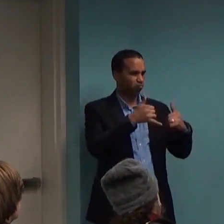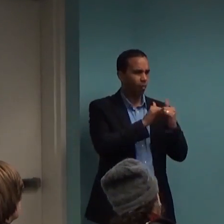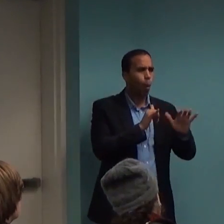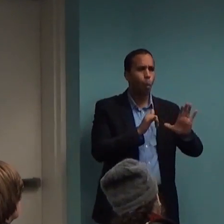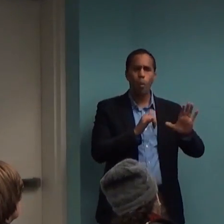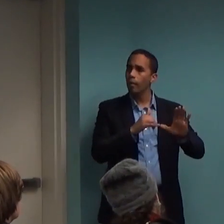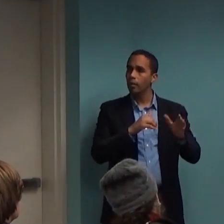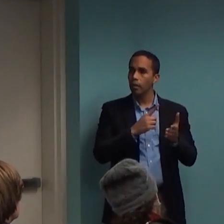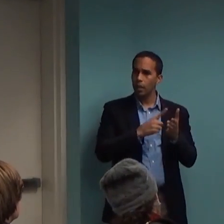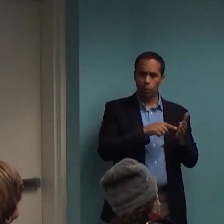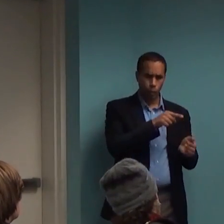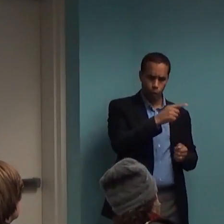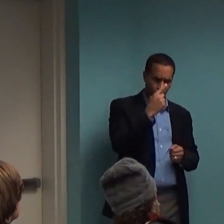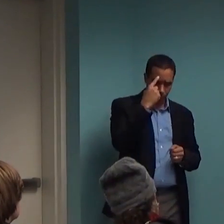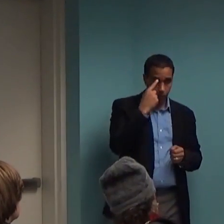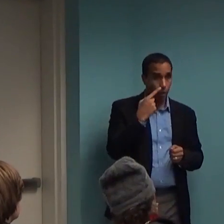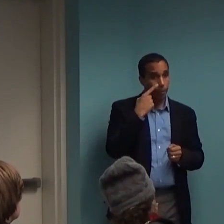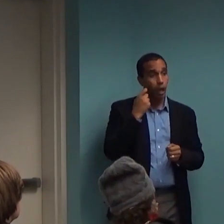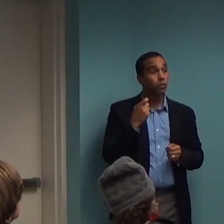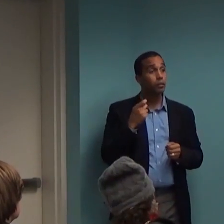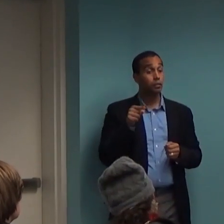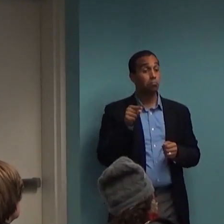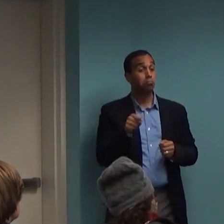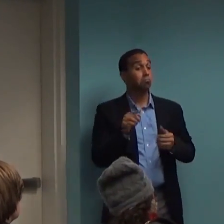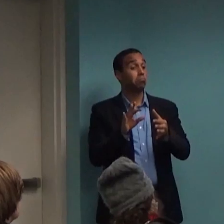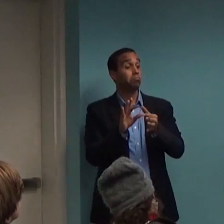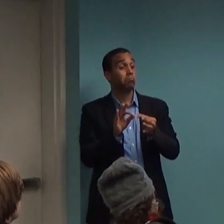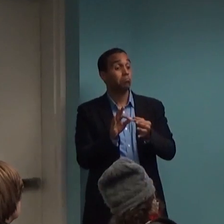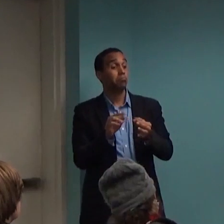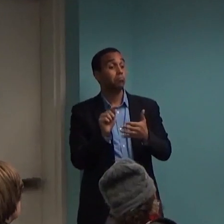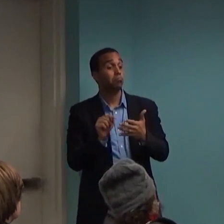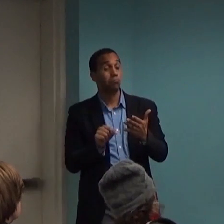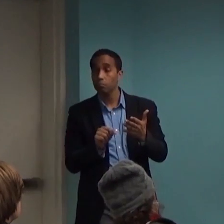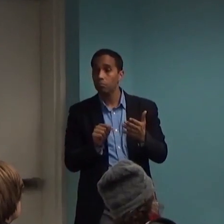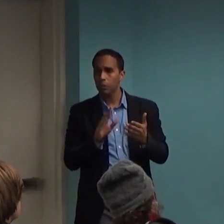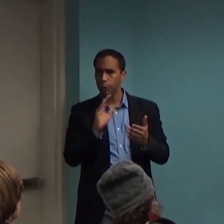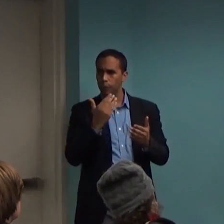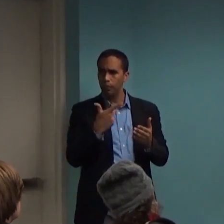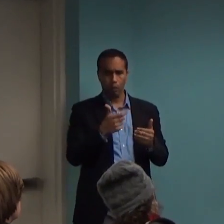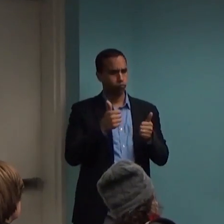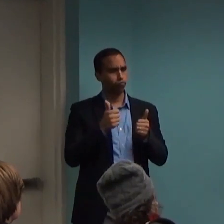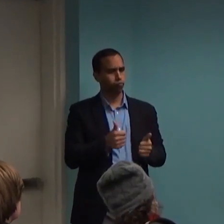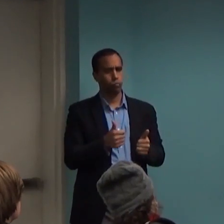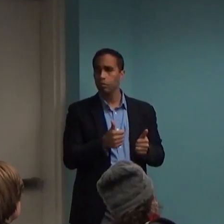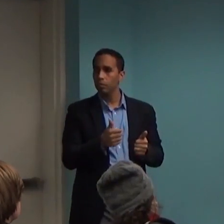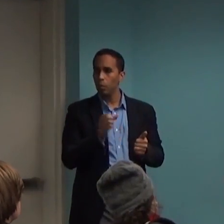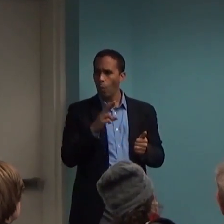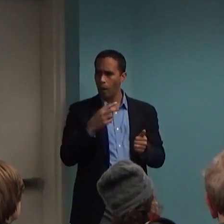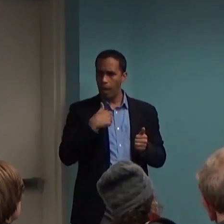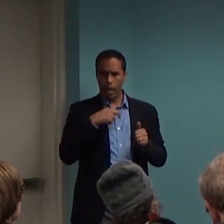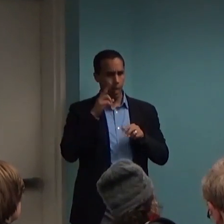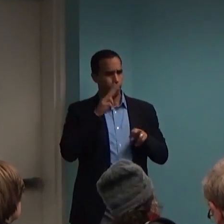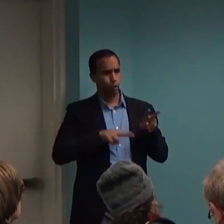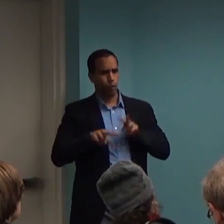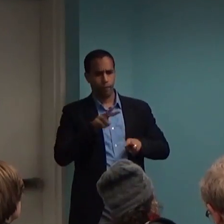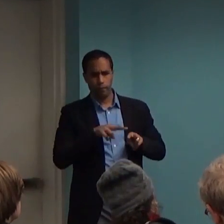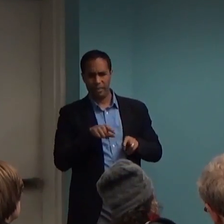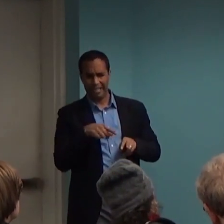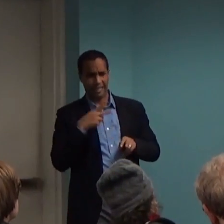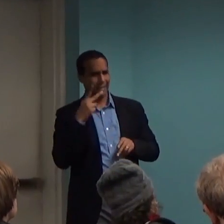client says that they're doing well on this. Or it seems like what I'm observing, because I've seen them this week and I know that they came to